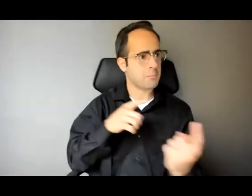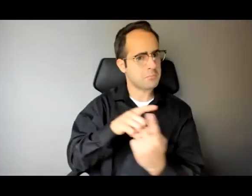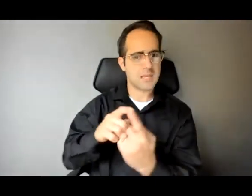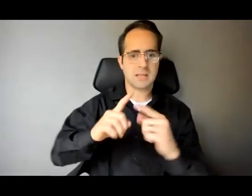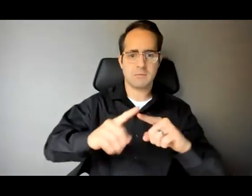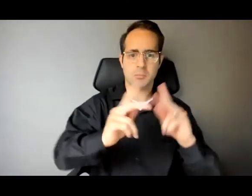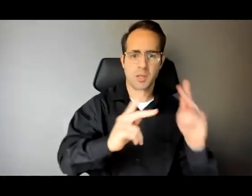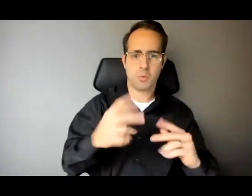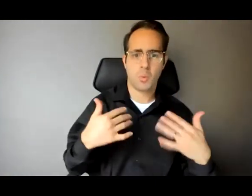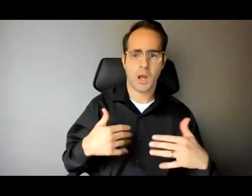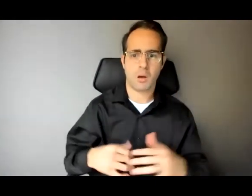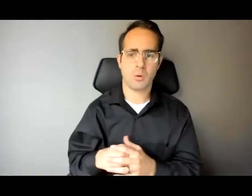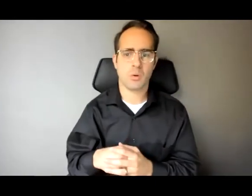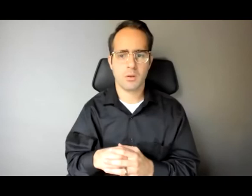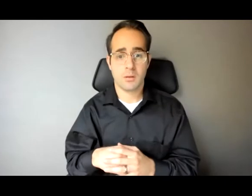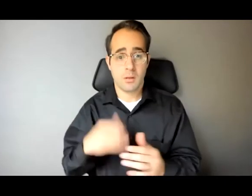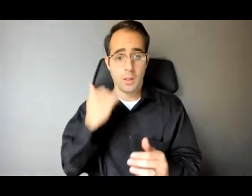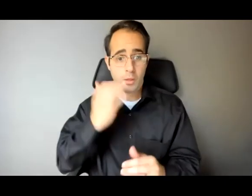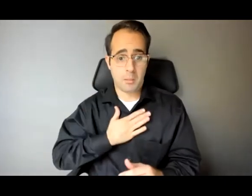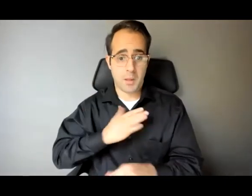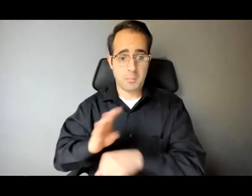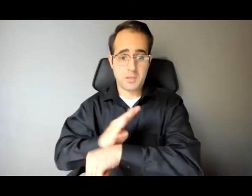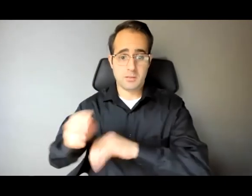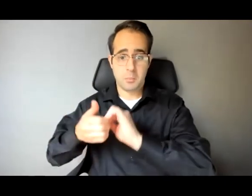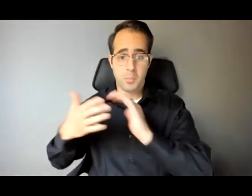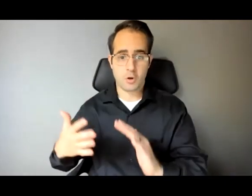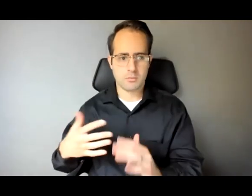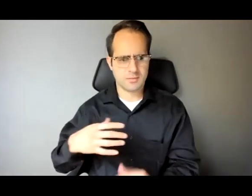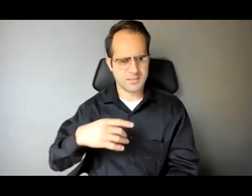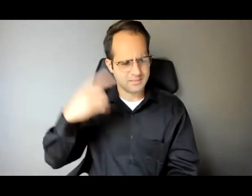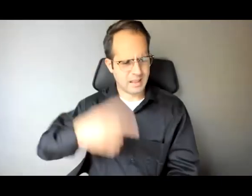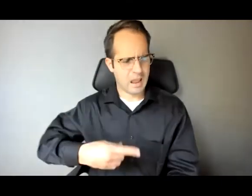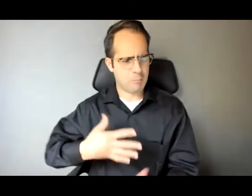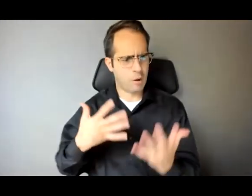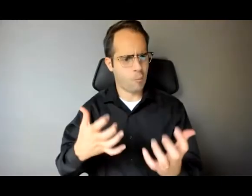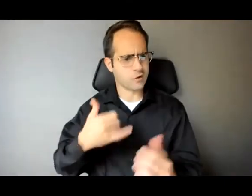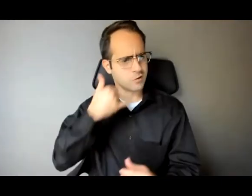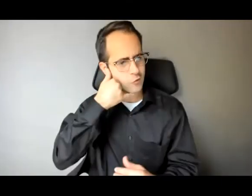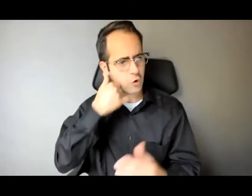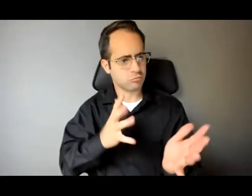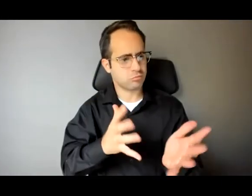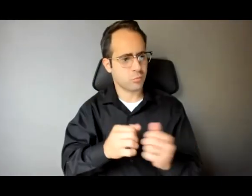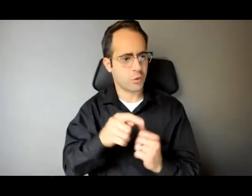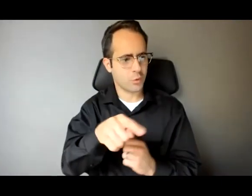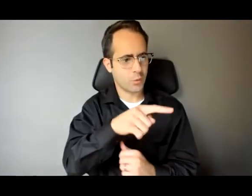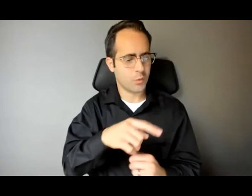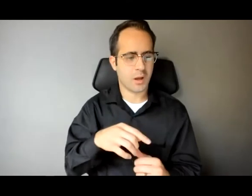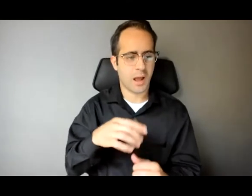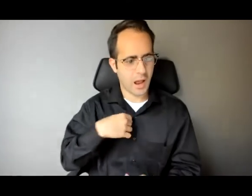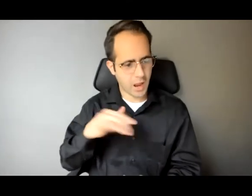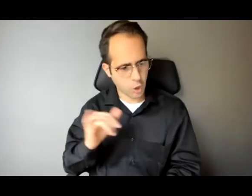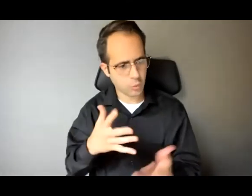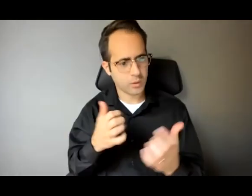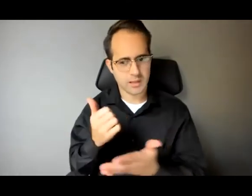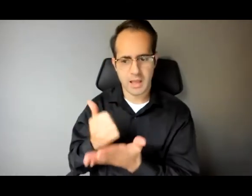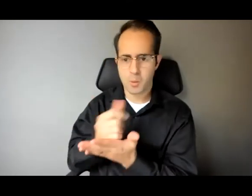says god damn I want to get on the phone with you like and I want to tell people I'm formerly incarcerated too so yes community colleges can lead the way and many of